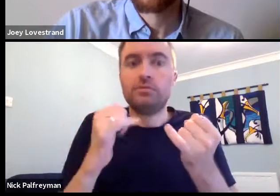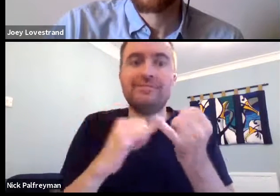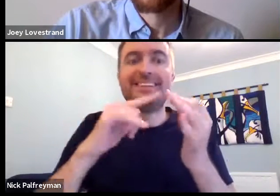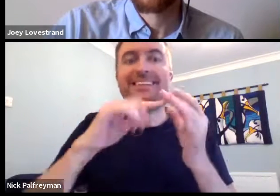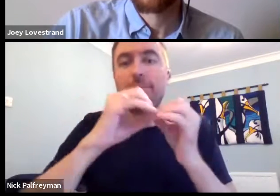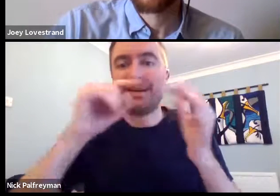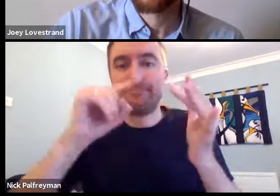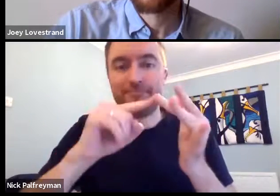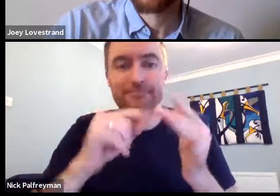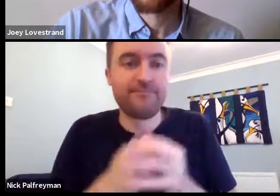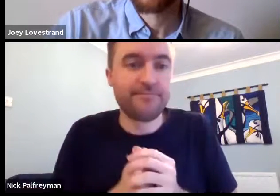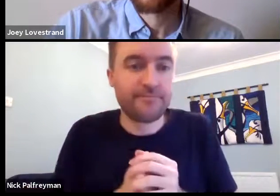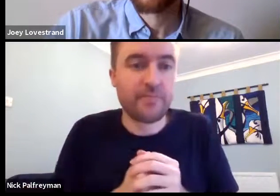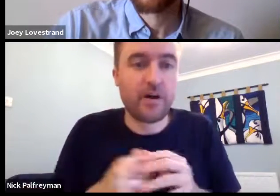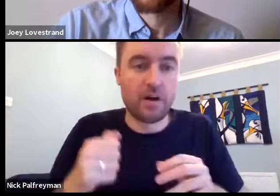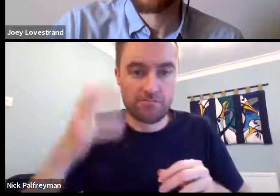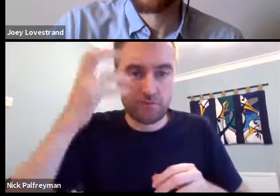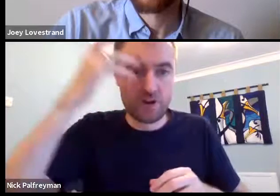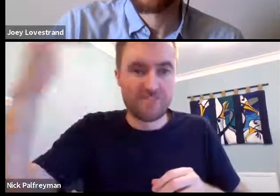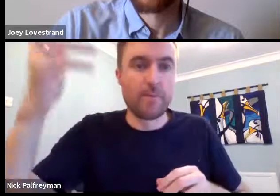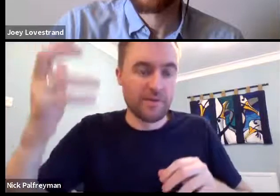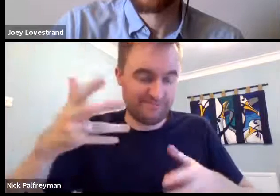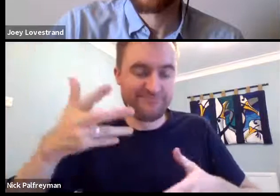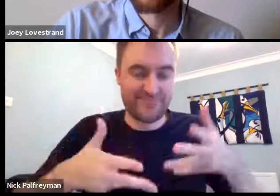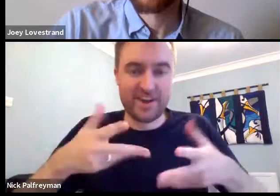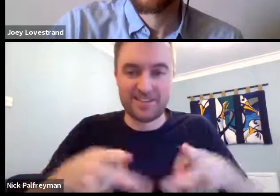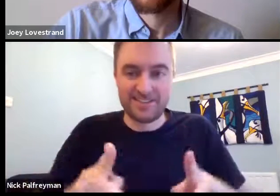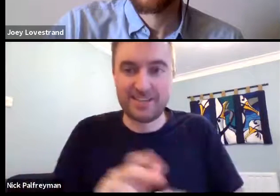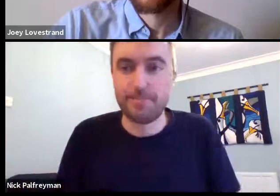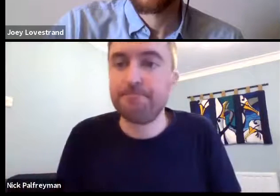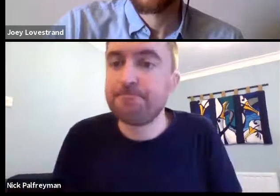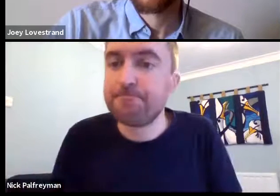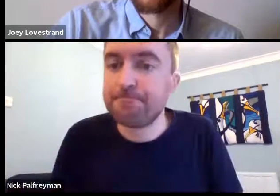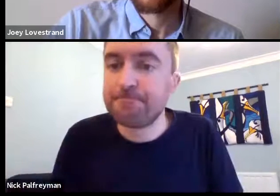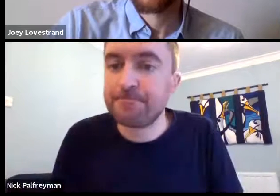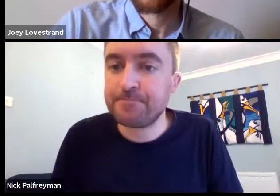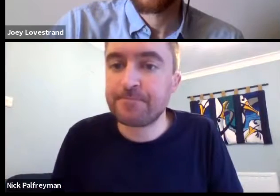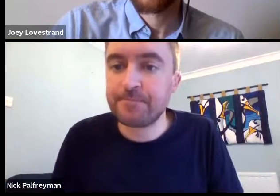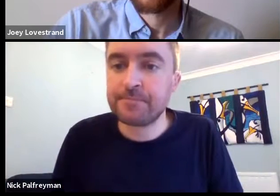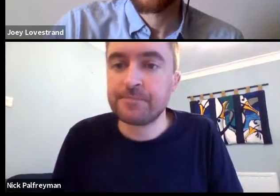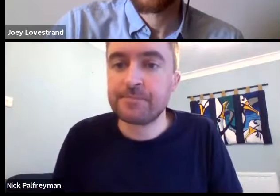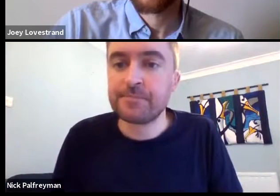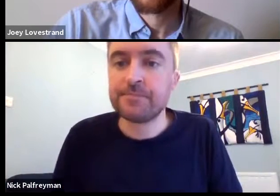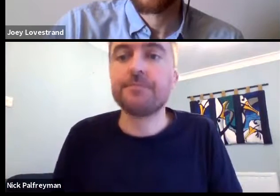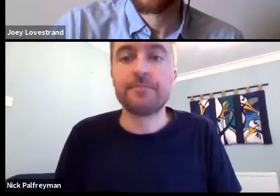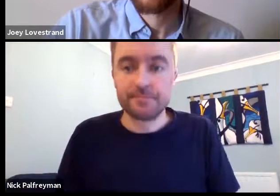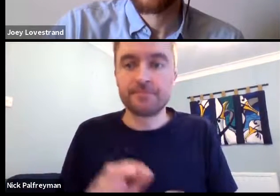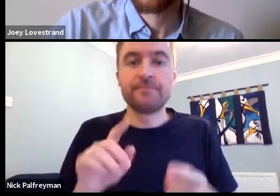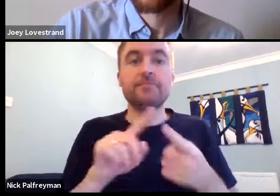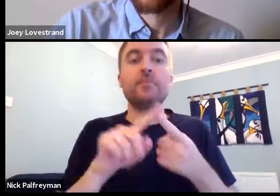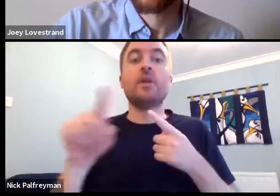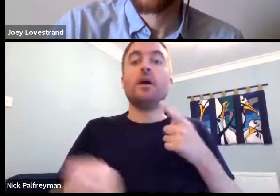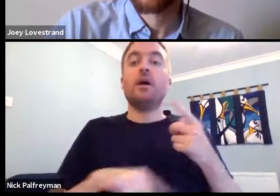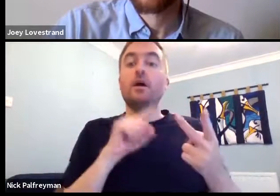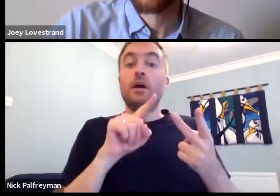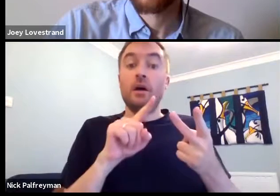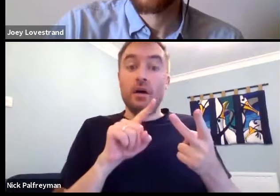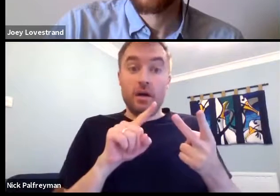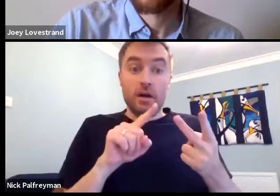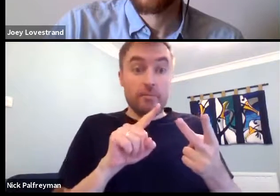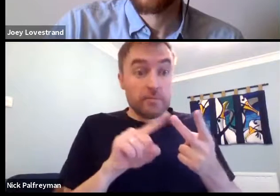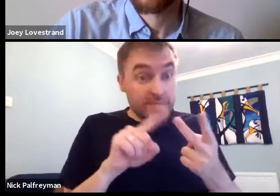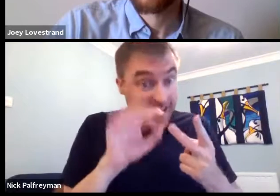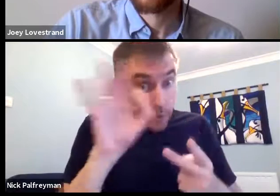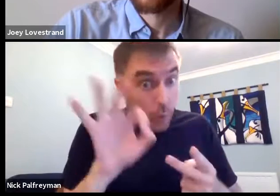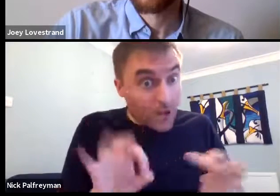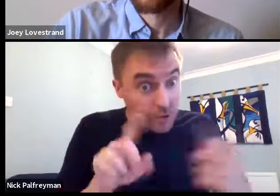Some have strong CIBU, which I was talking about before, which was the government science system. CIBU, sorry.